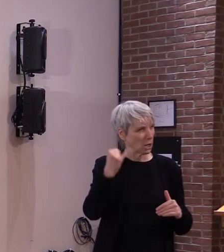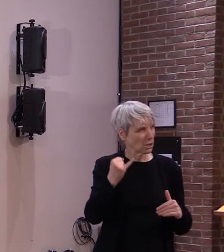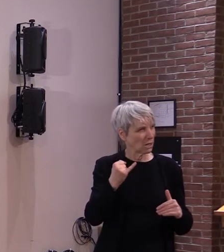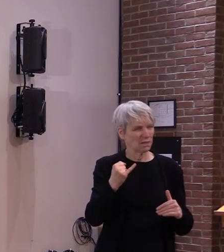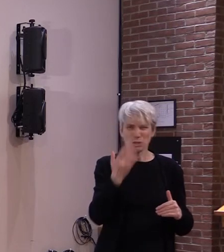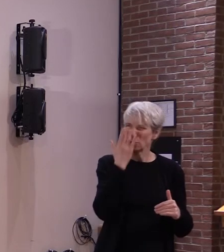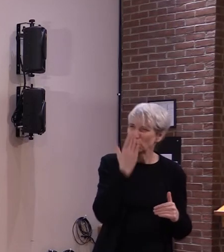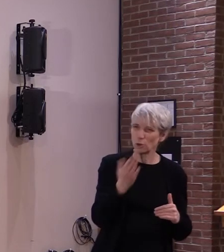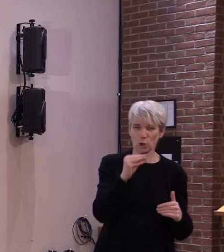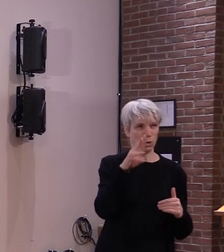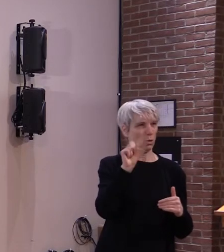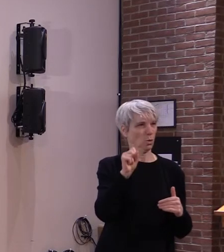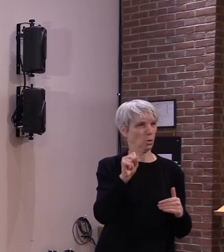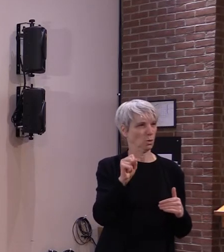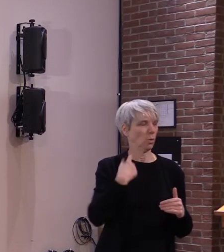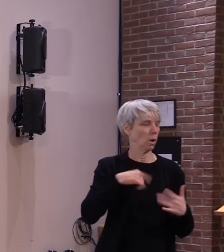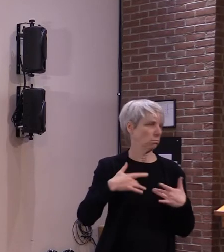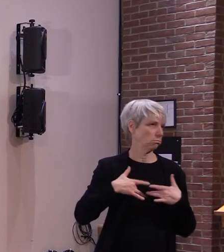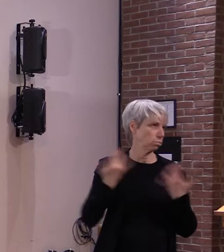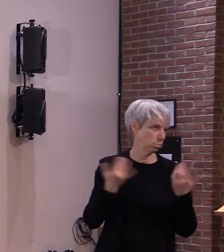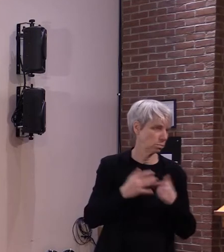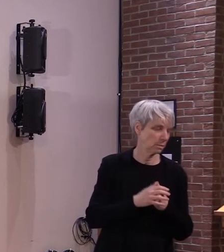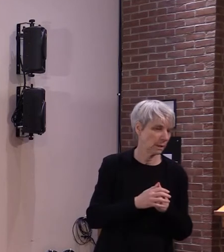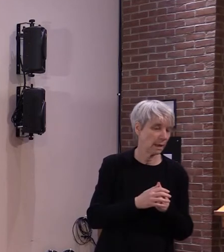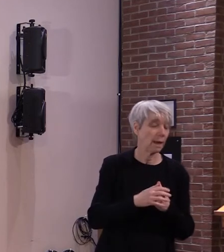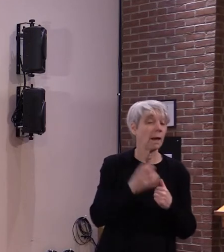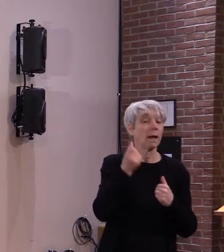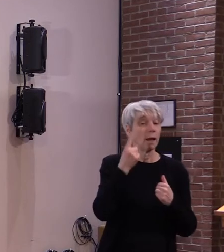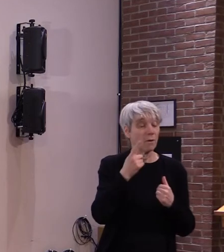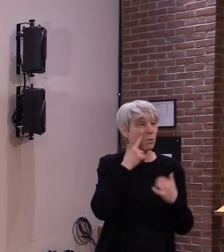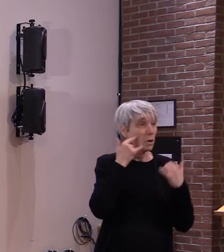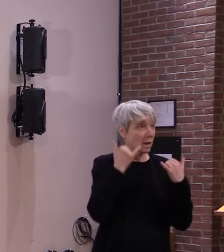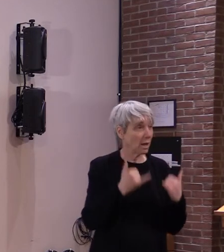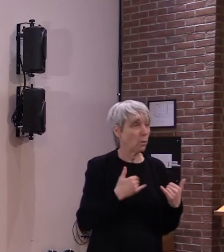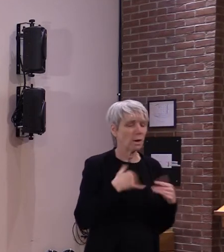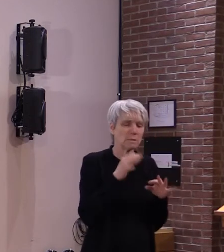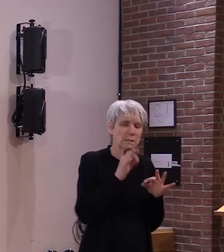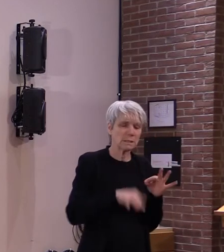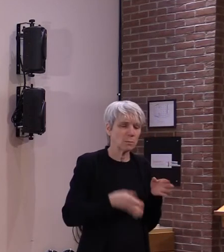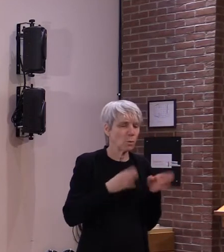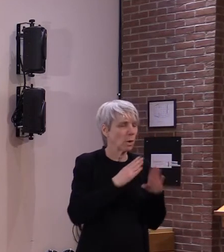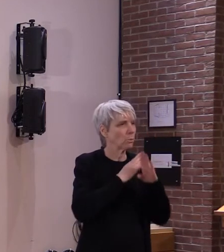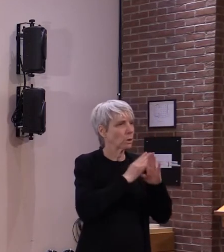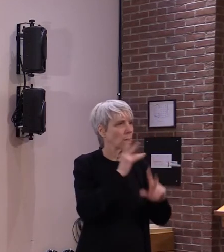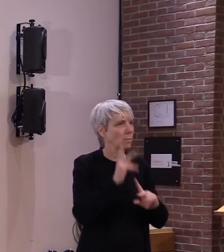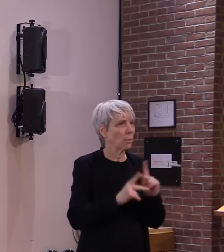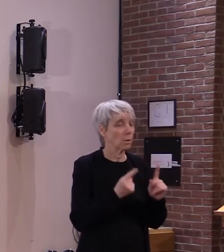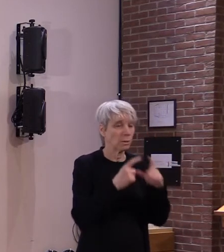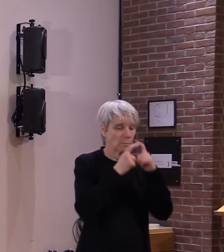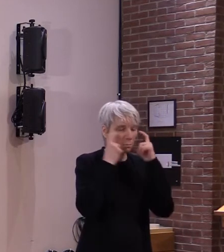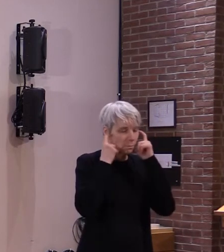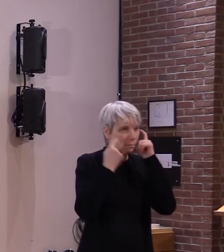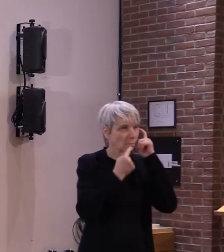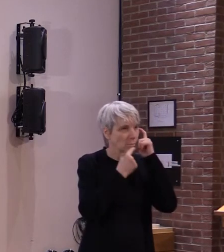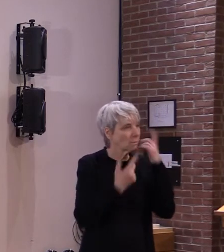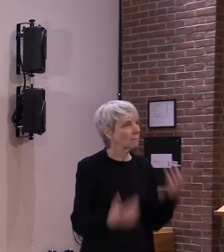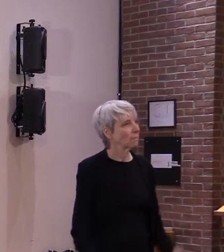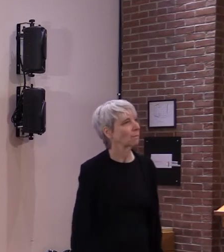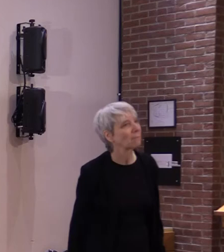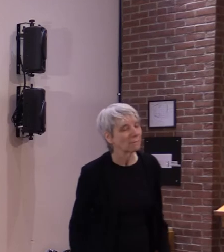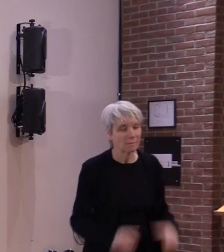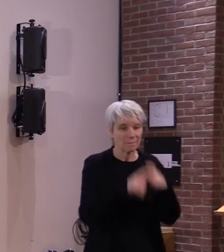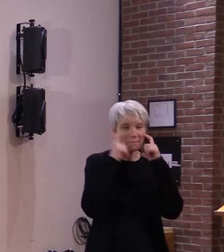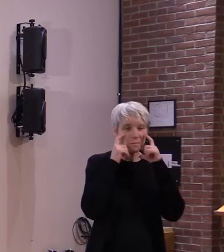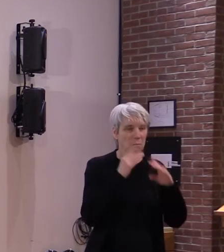is all the simple things we talked about but this right here wearing a mask 50 50 effective